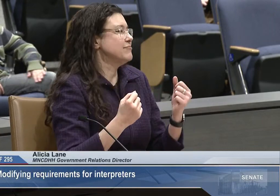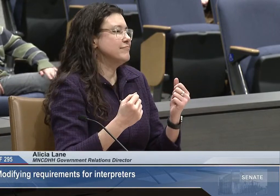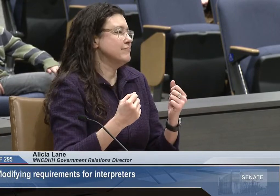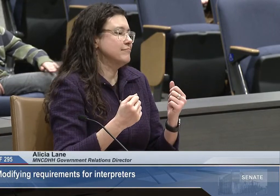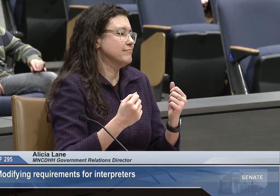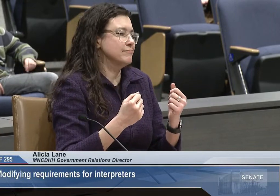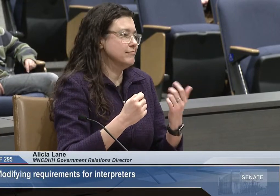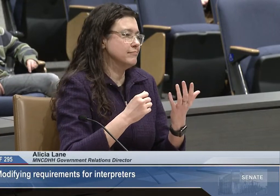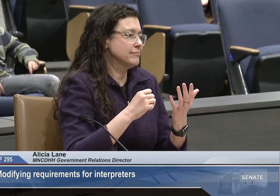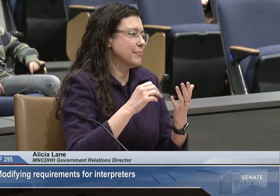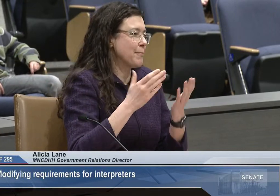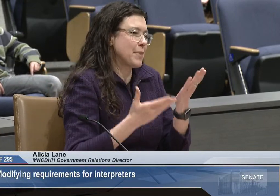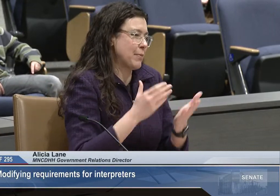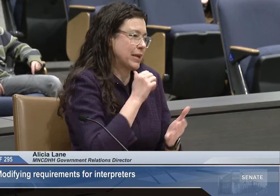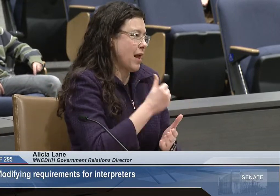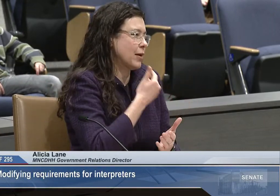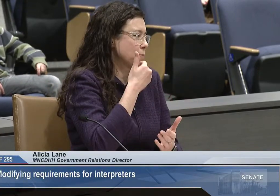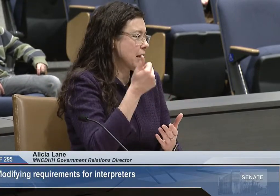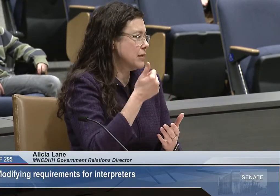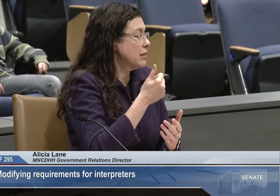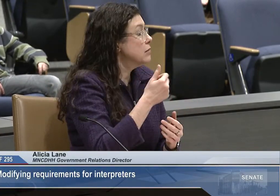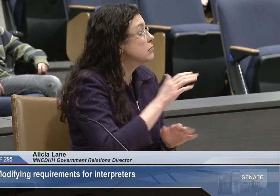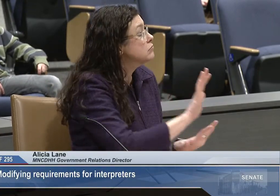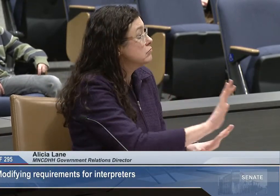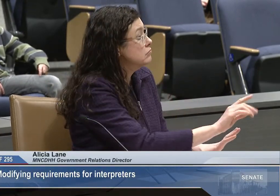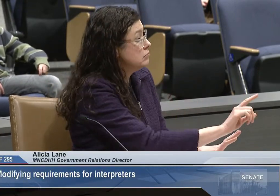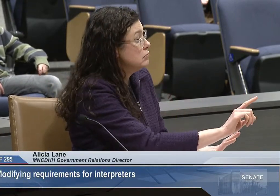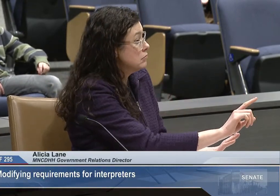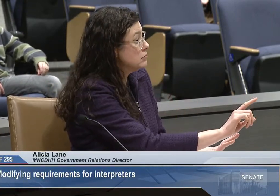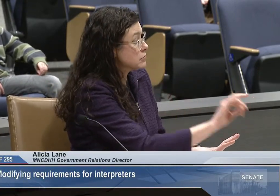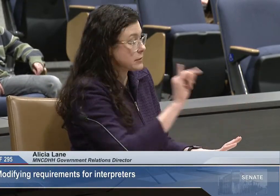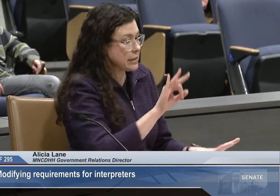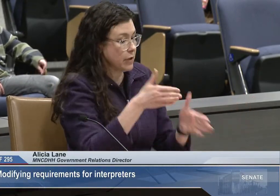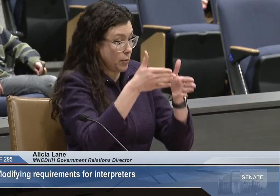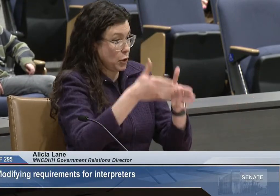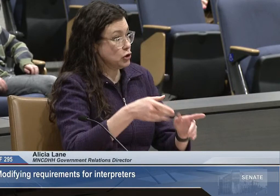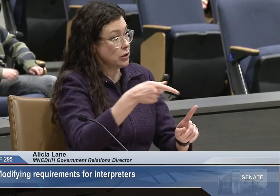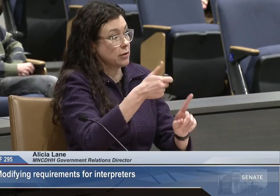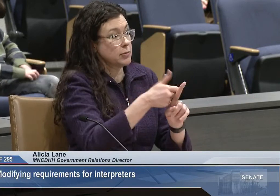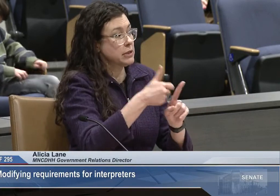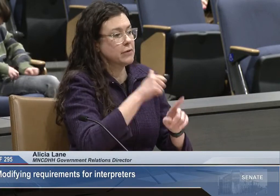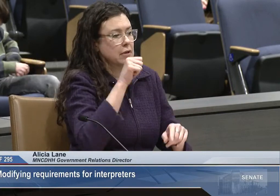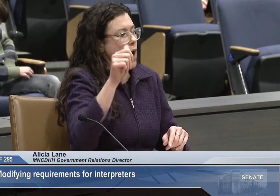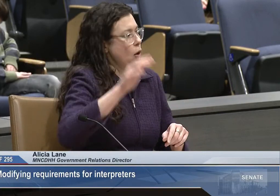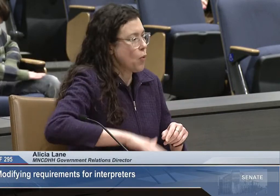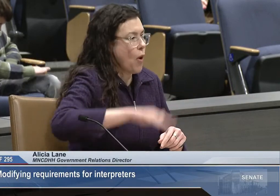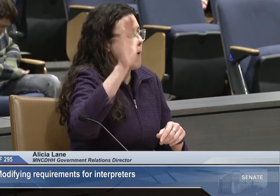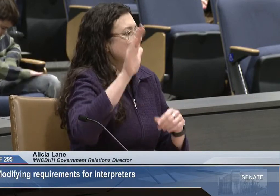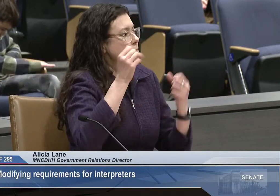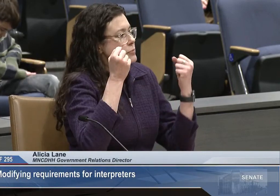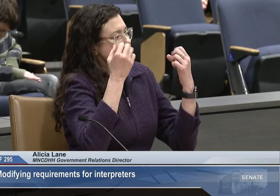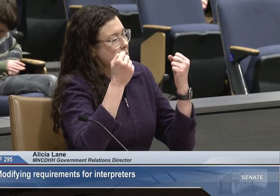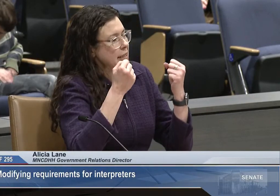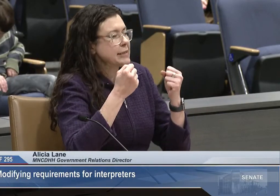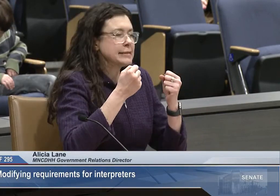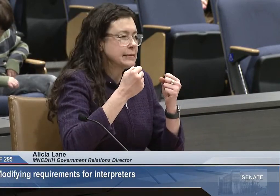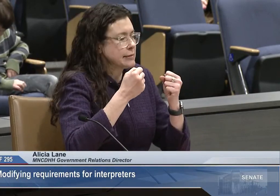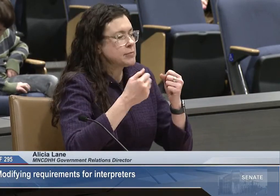And so, if a person did not grow up with